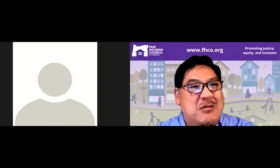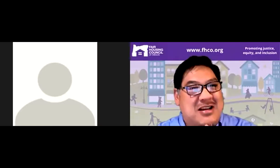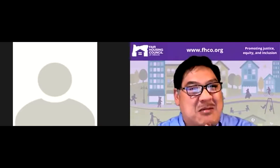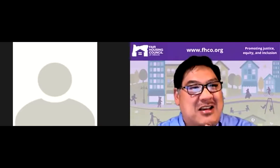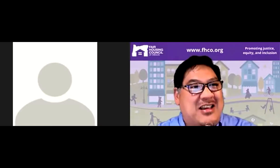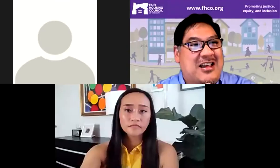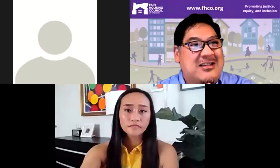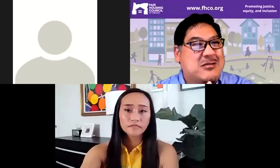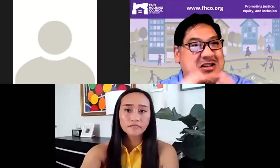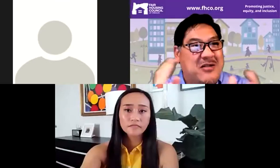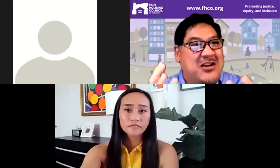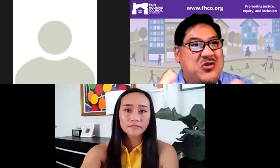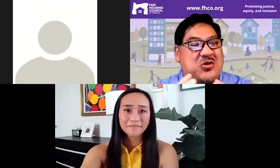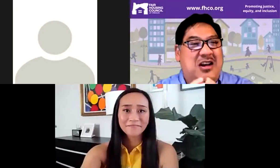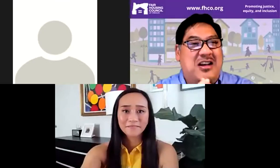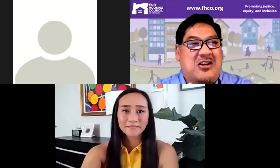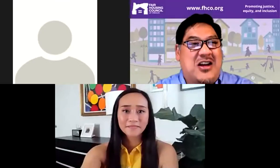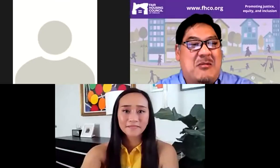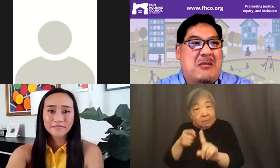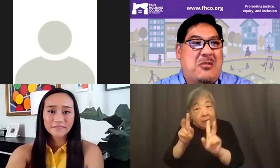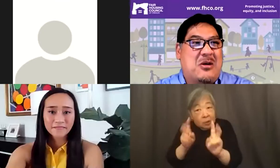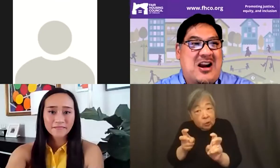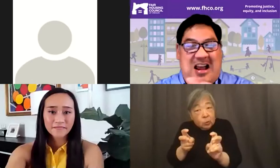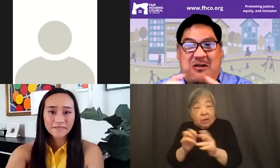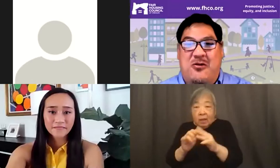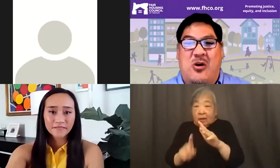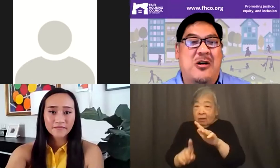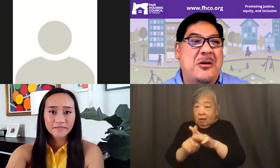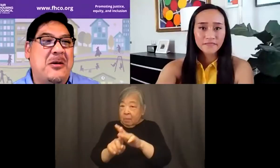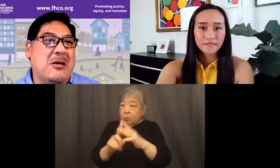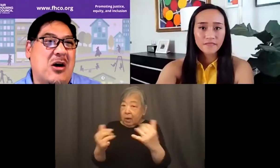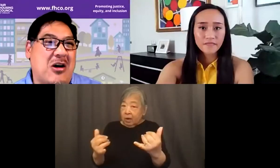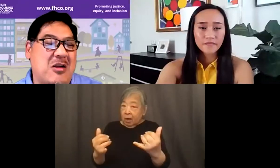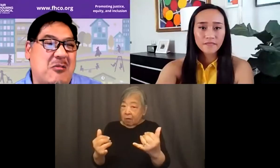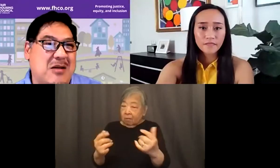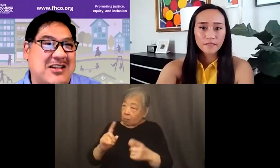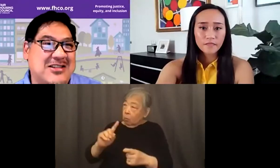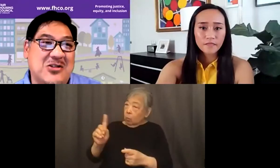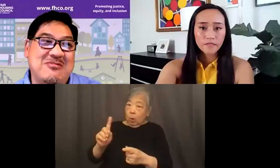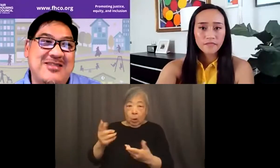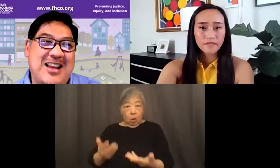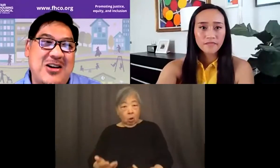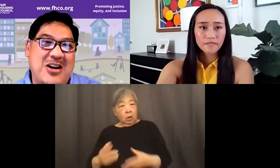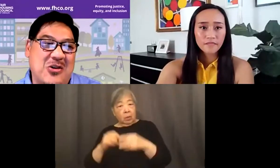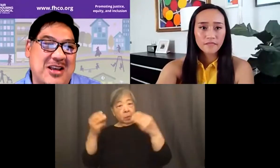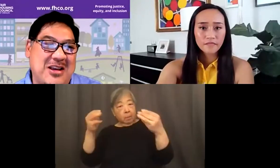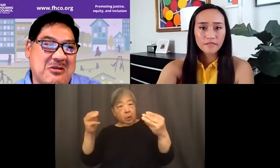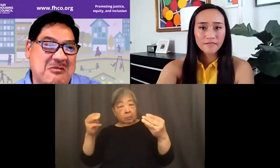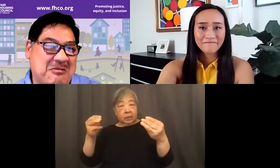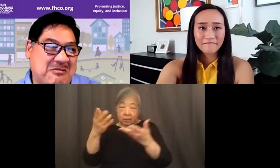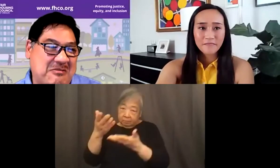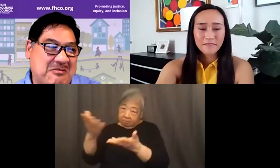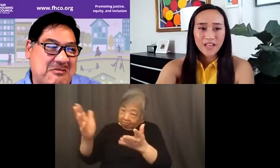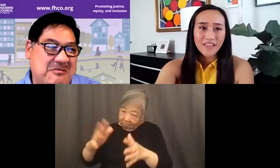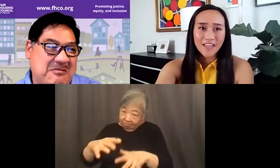in the pandemic and the specific issues that are coming up, uh, right now for, uh, where we are in the marketplace. So take it away, Nicole. Thank you.